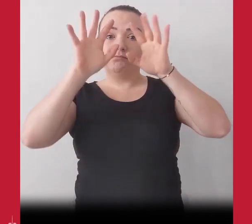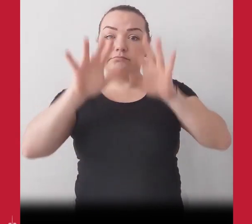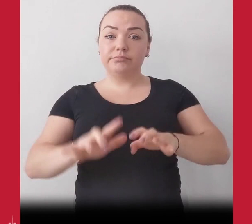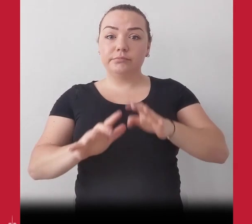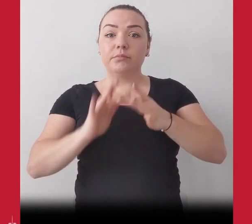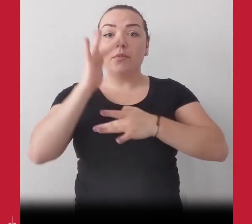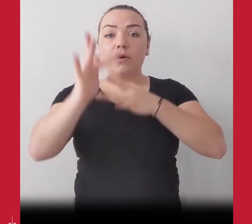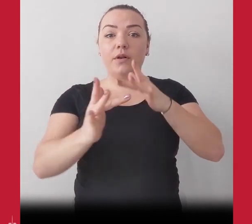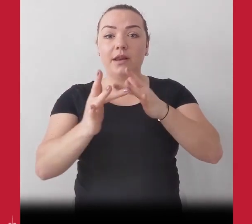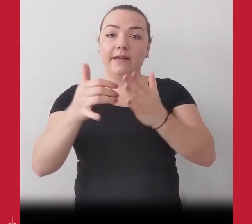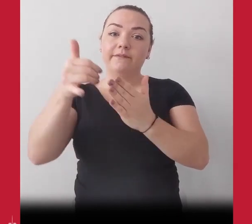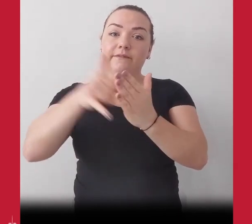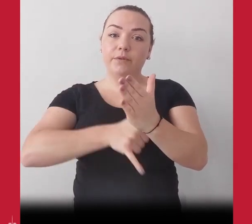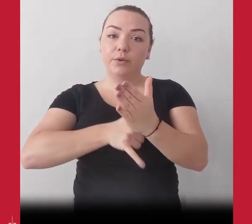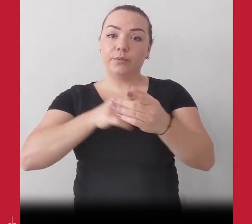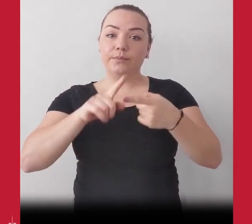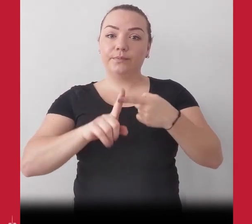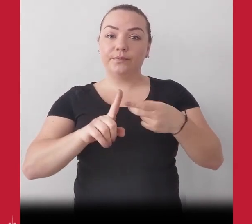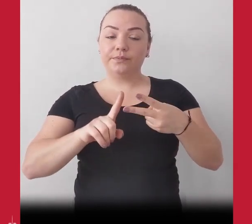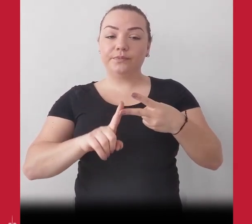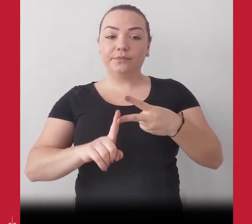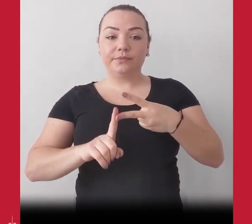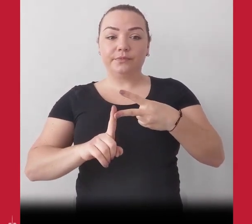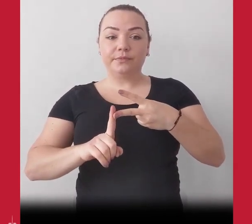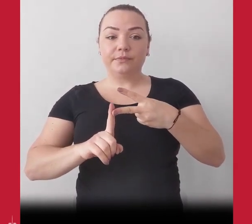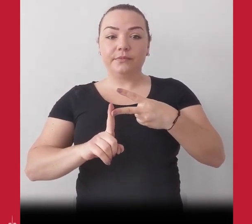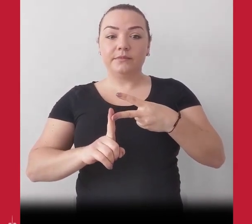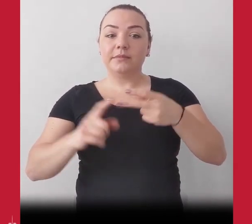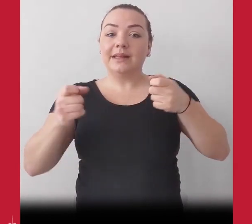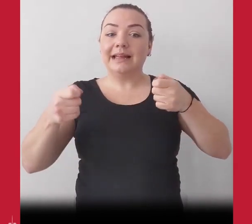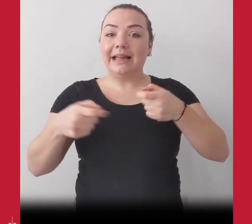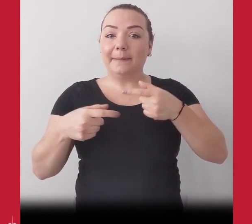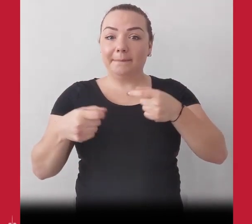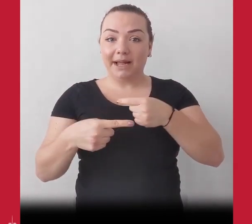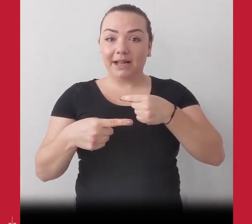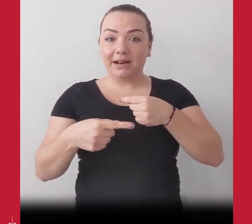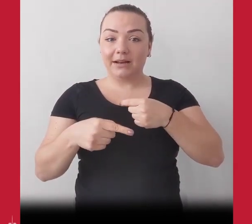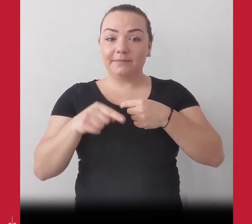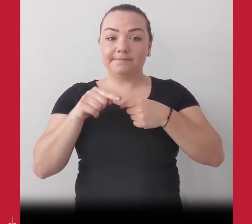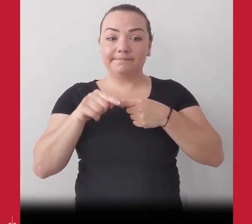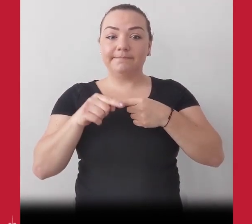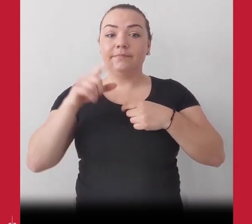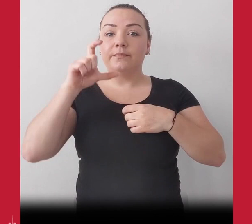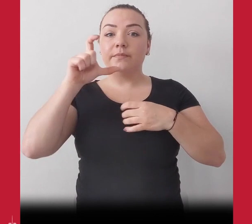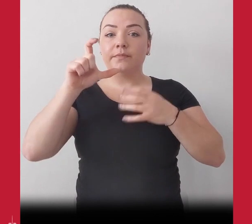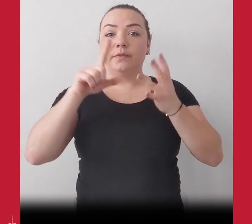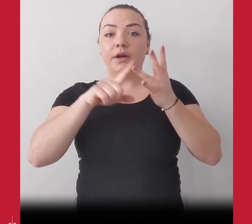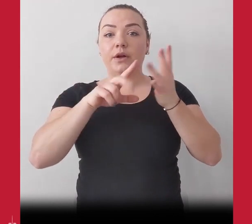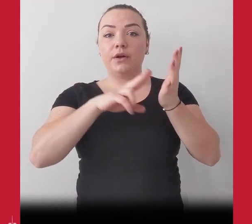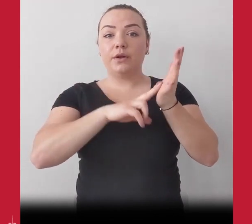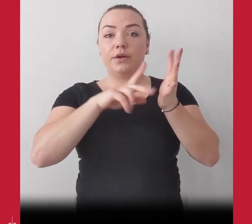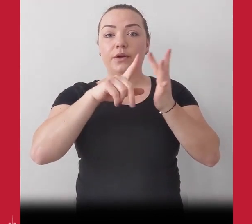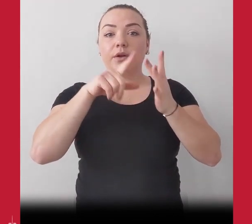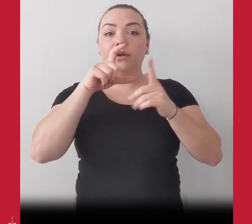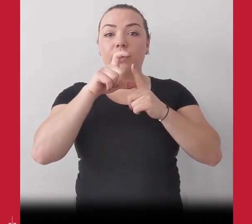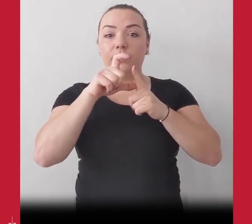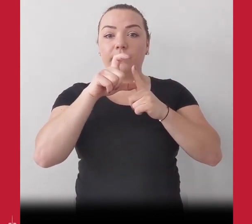online form or by emailing covid19support at